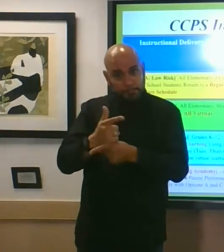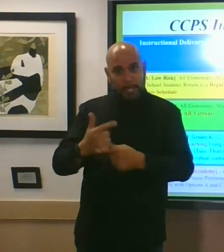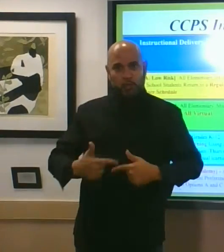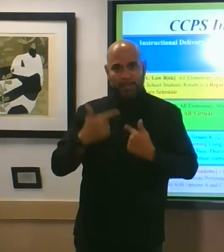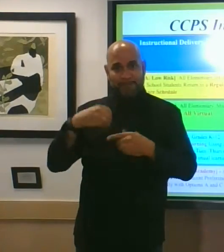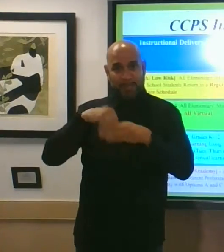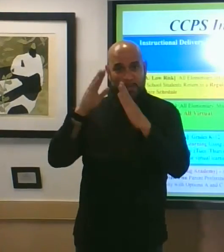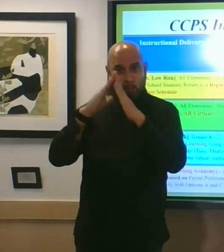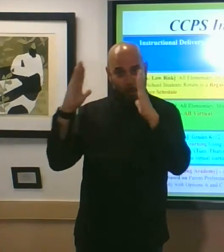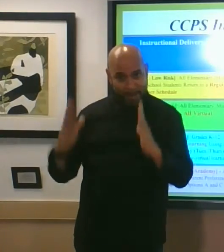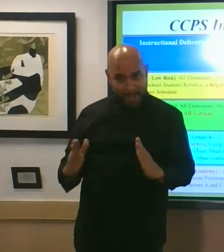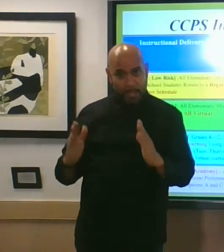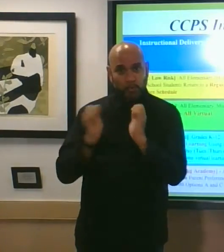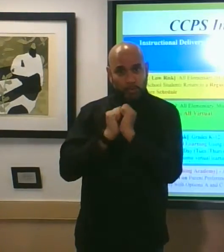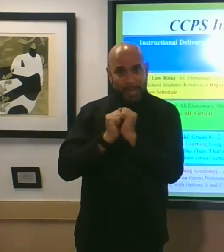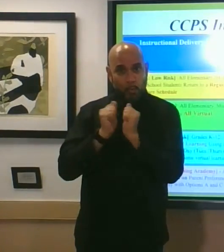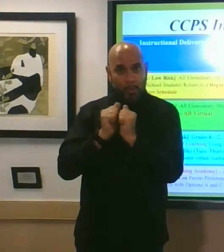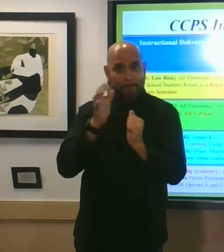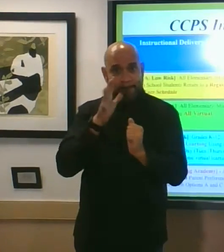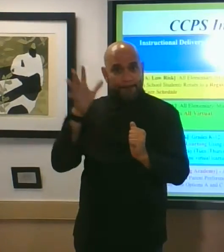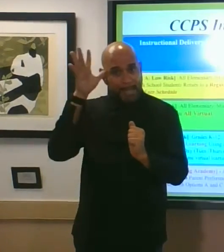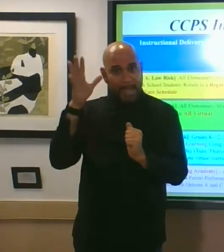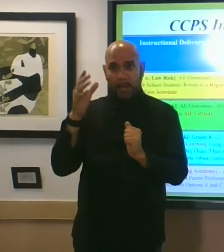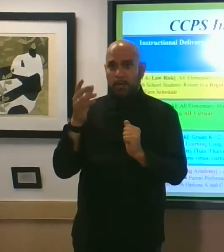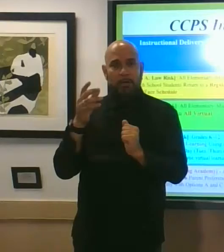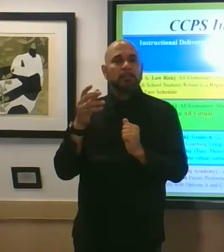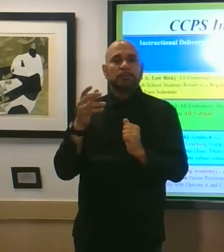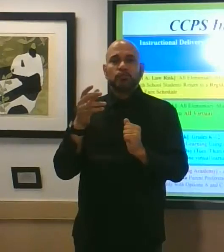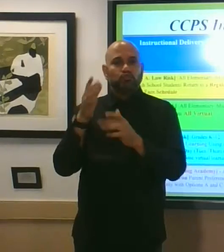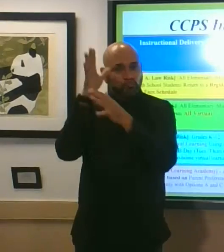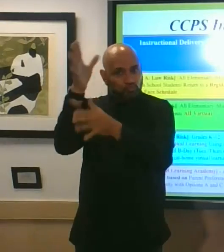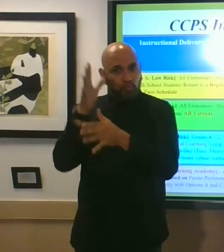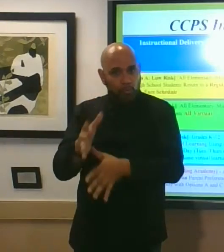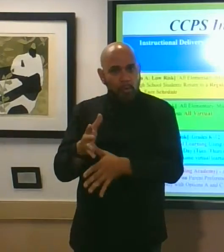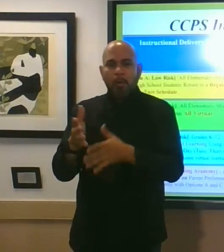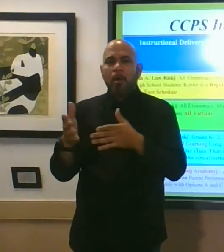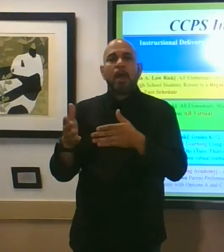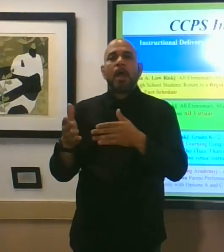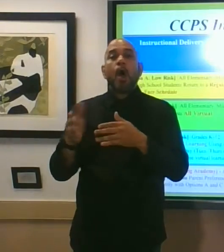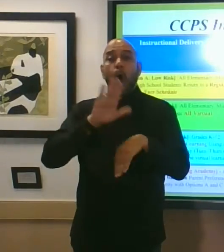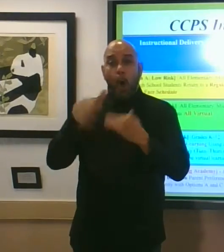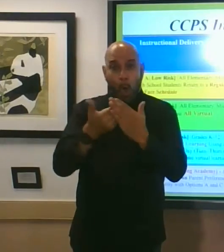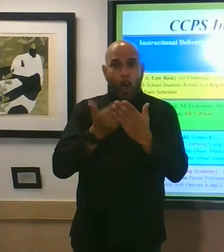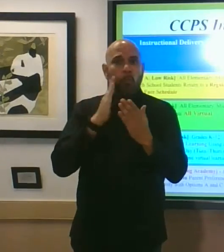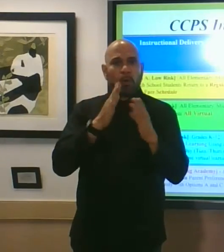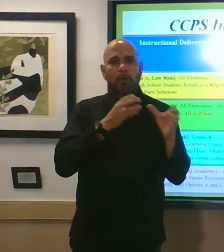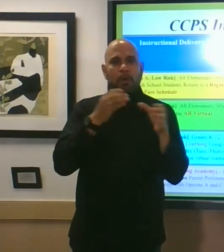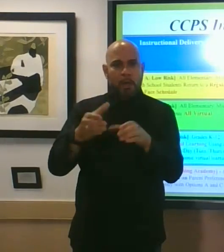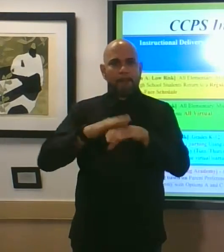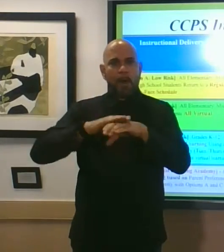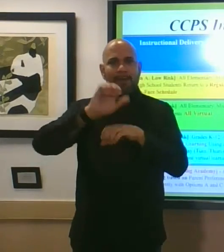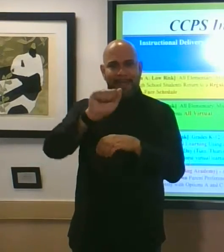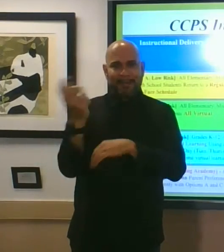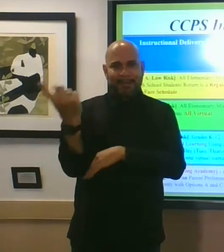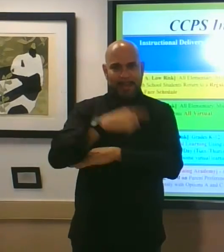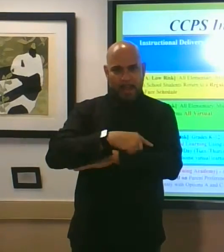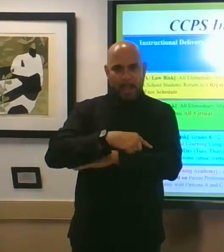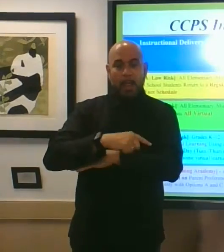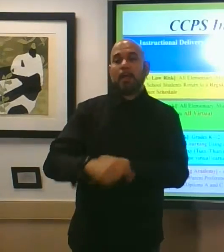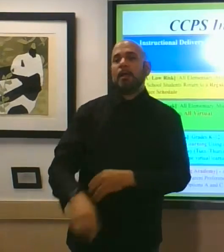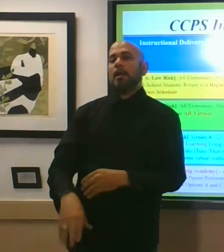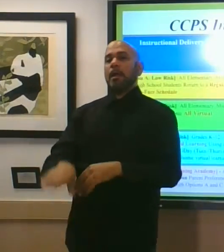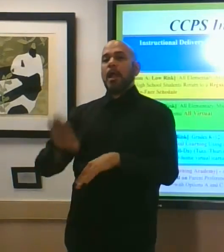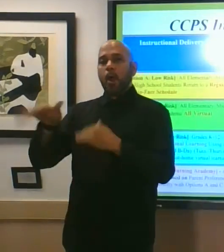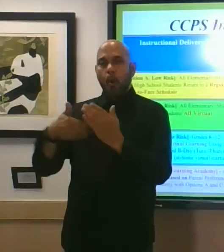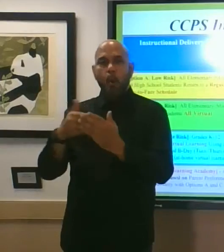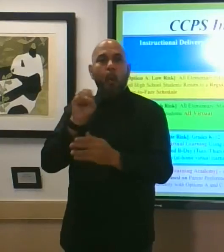house together with your parents your guardians all of you will come either on a day or all of you will either come on